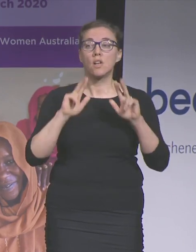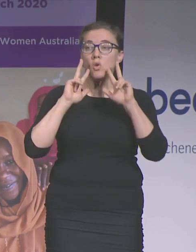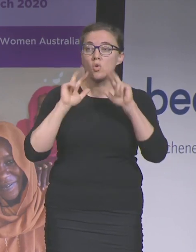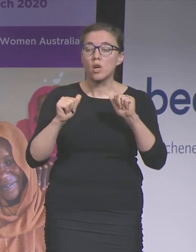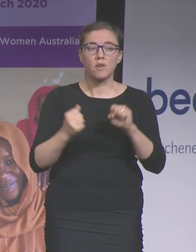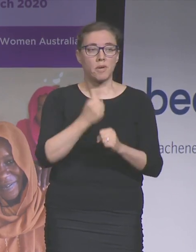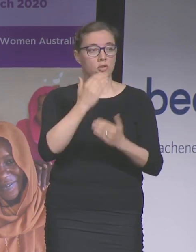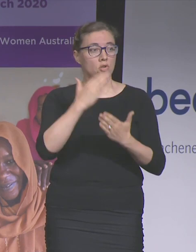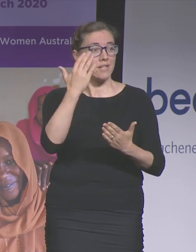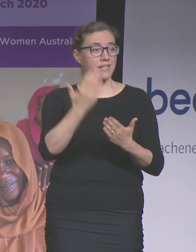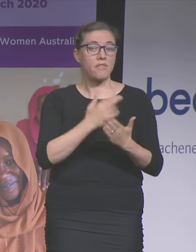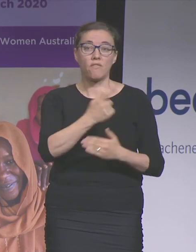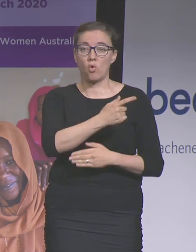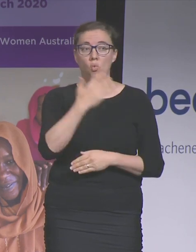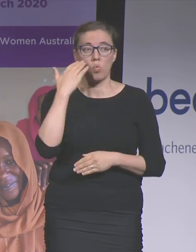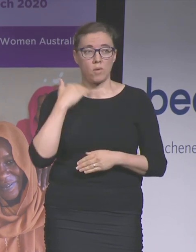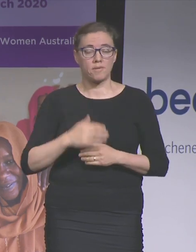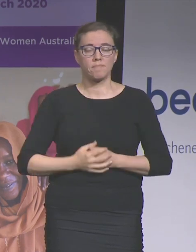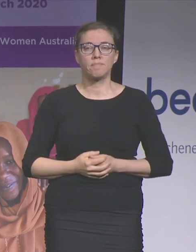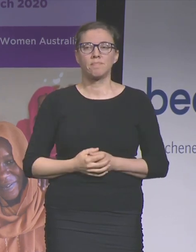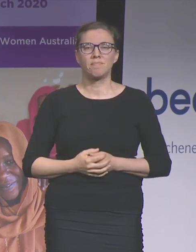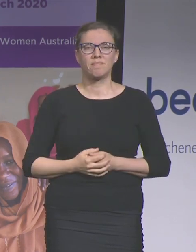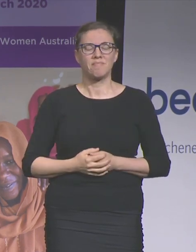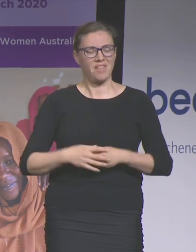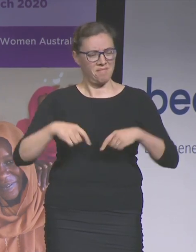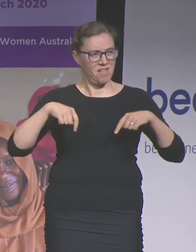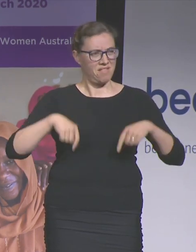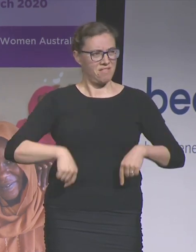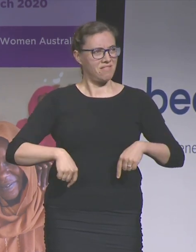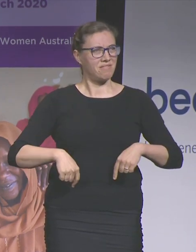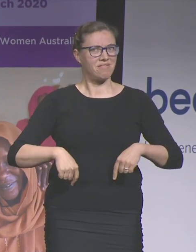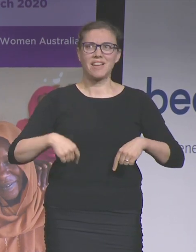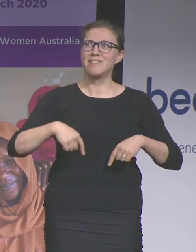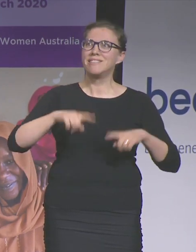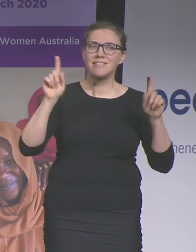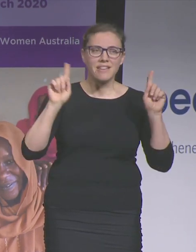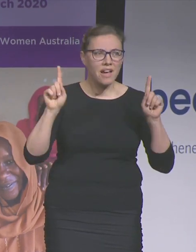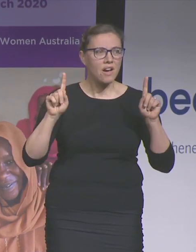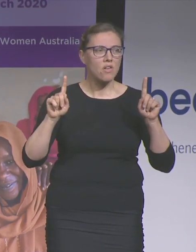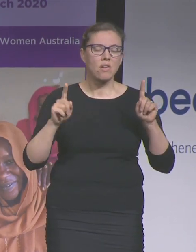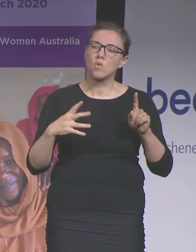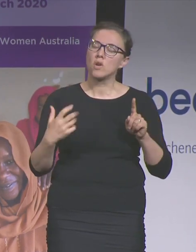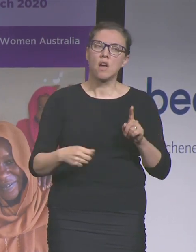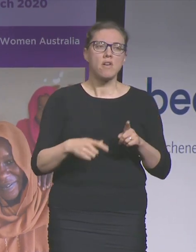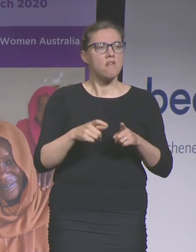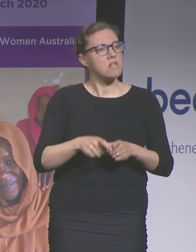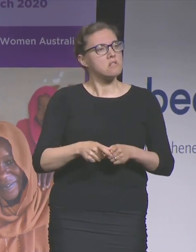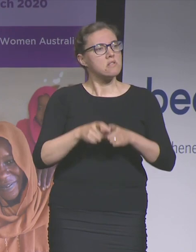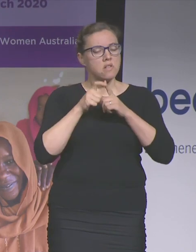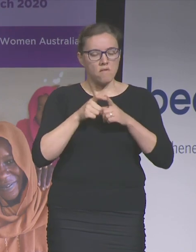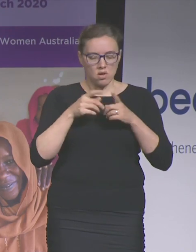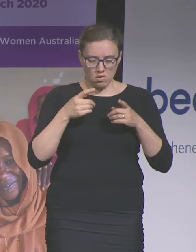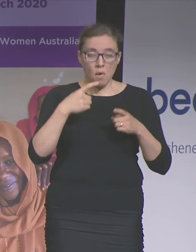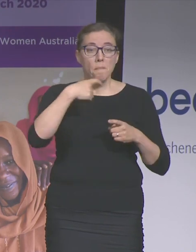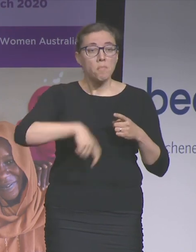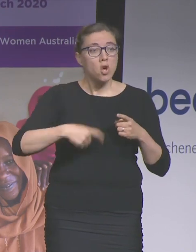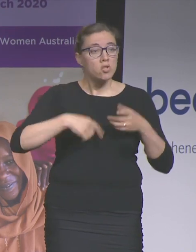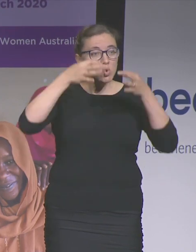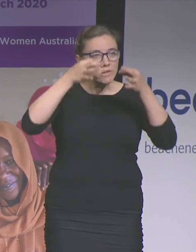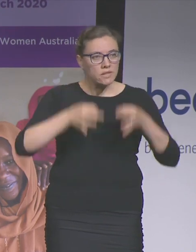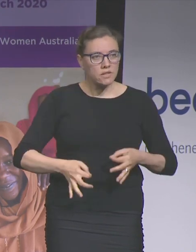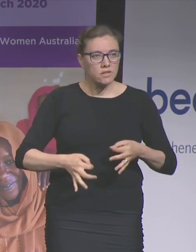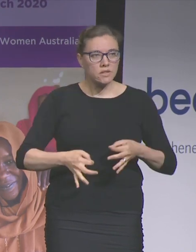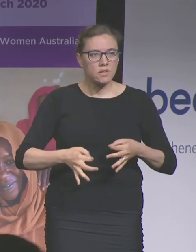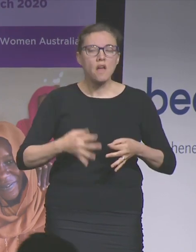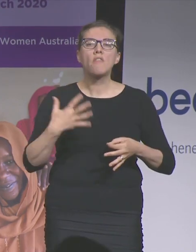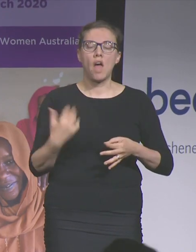we have got to a point when we realise these are difficult personal choices and we respect the rights of women to make